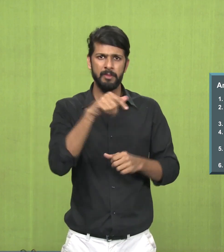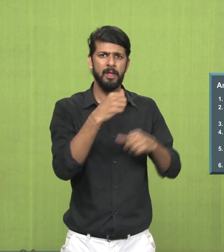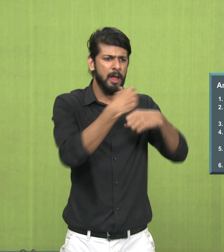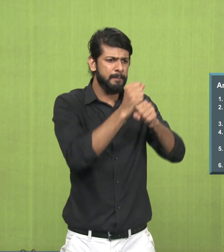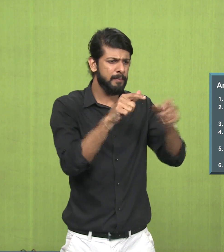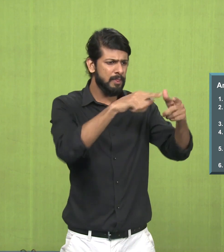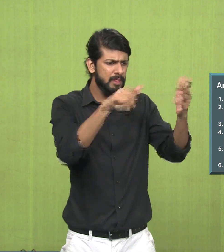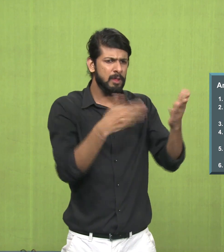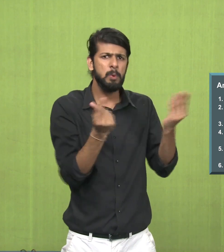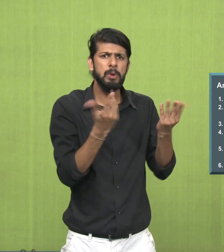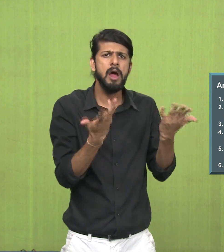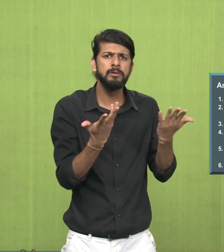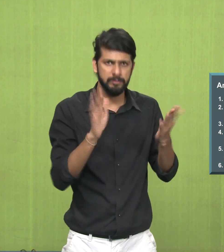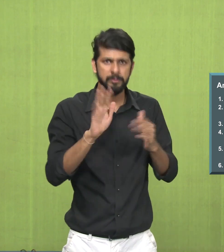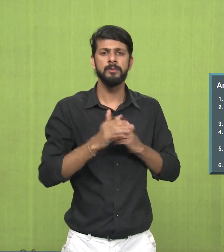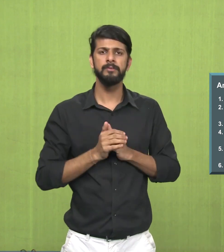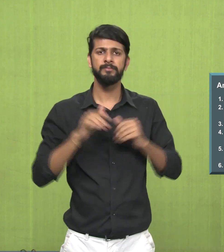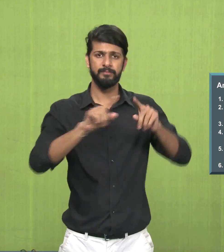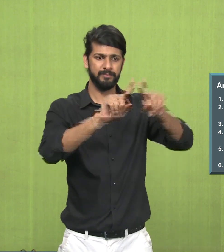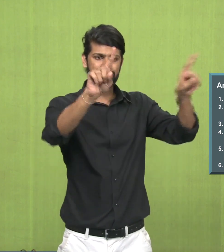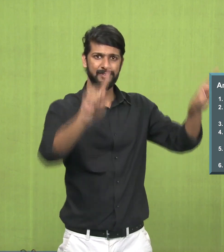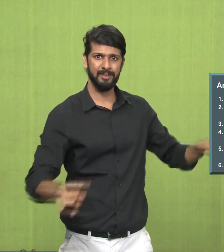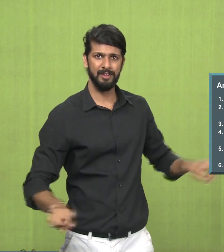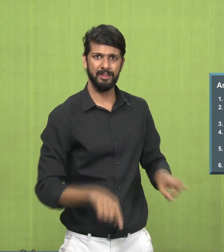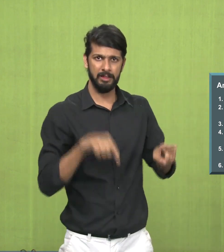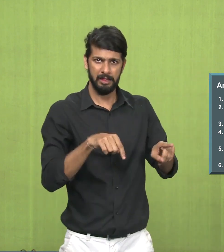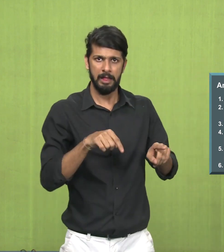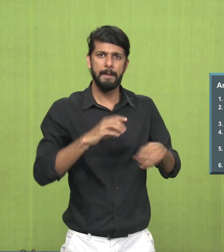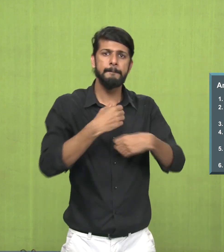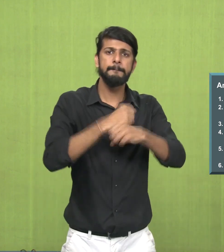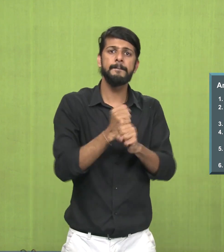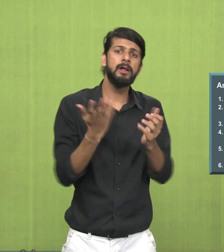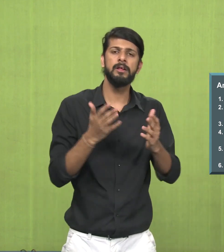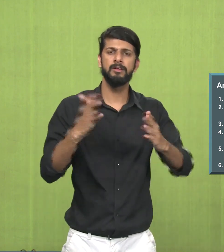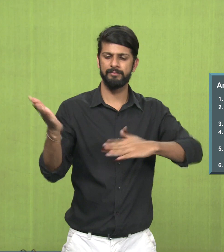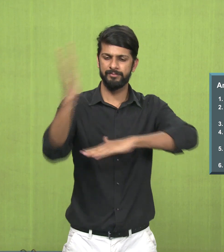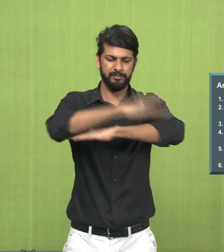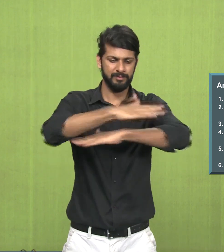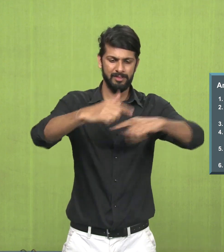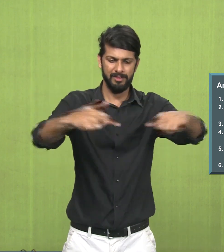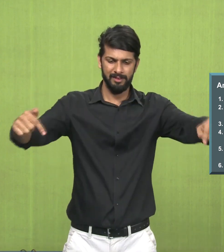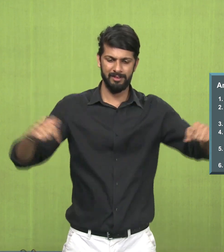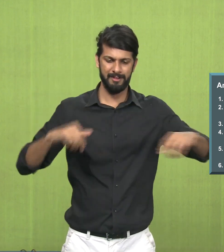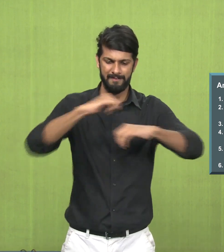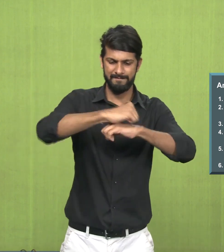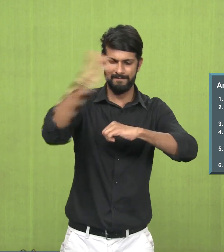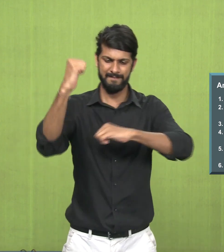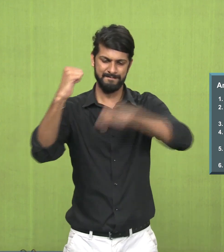Answer number 3, this painting is made by the tempera technique on handmade